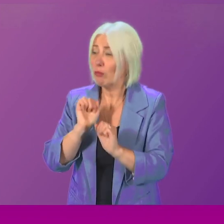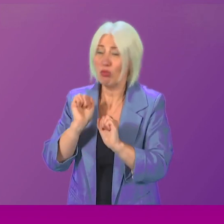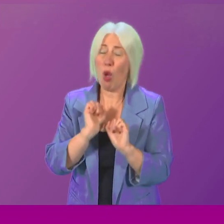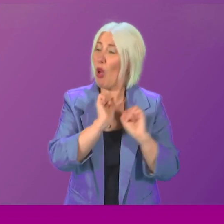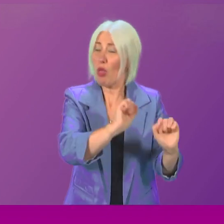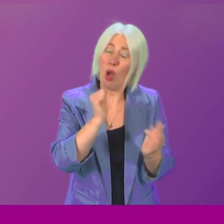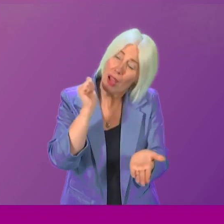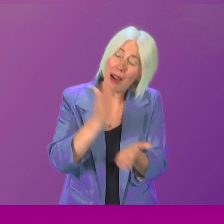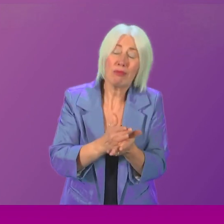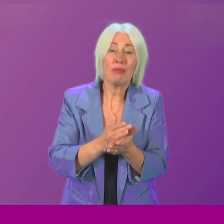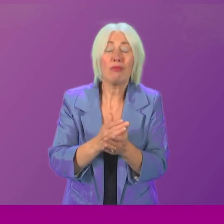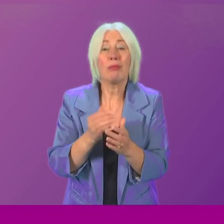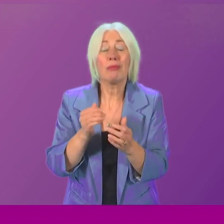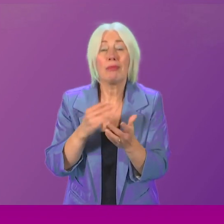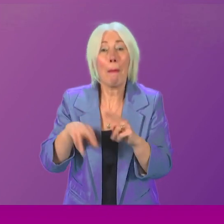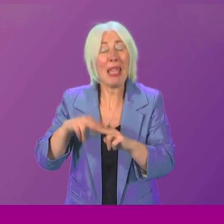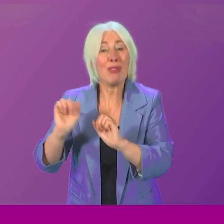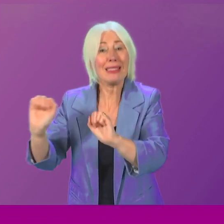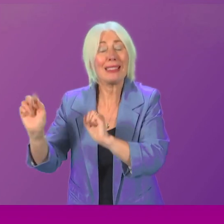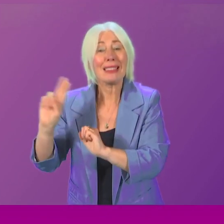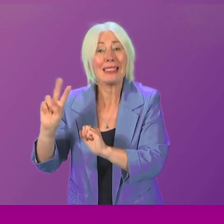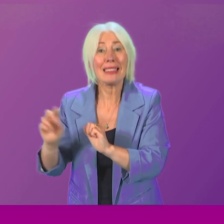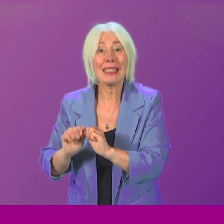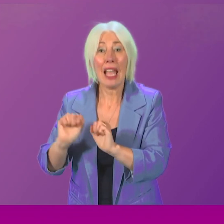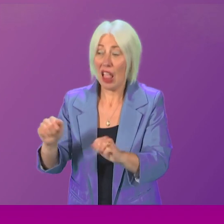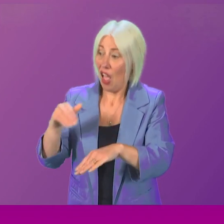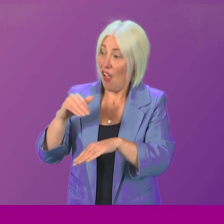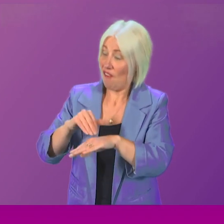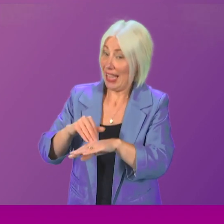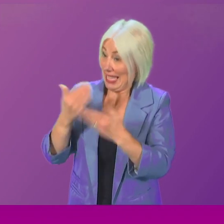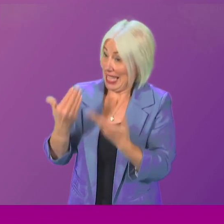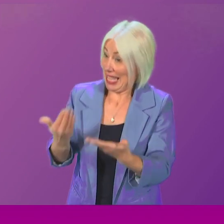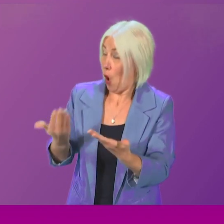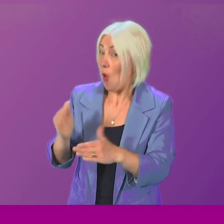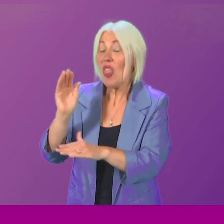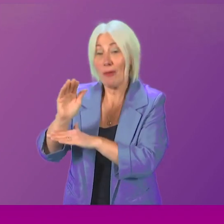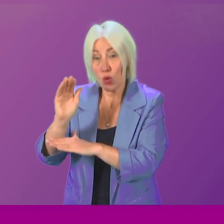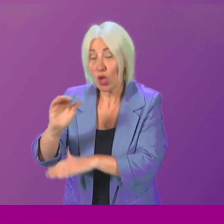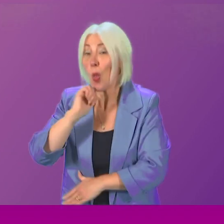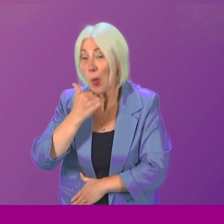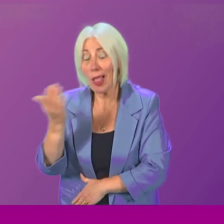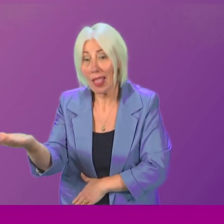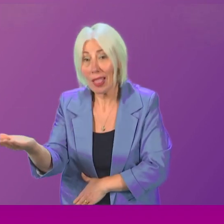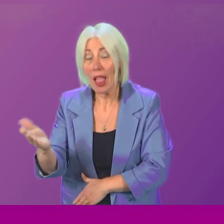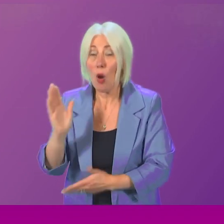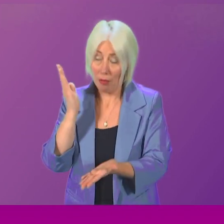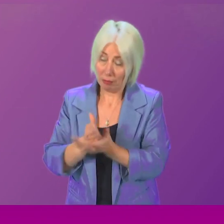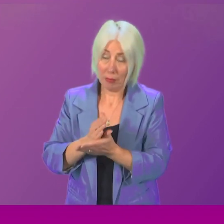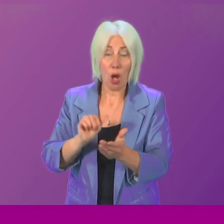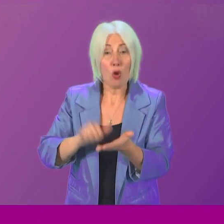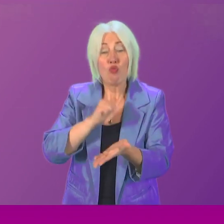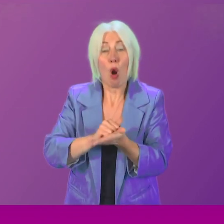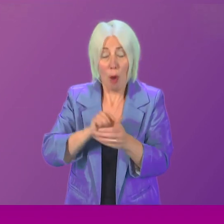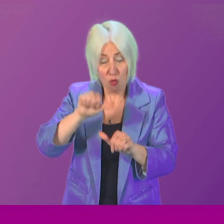that those affected need now and will need in the future. I think it is important that we go through a proper process of